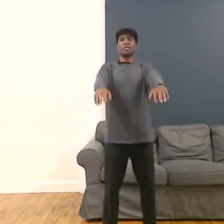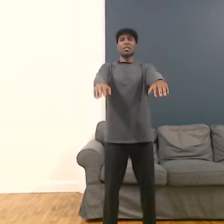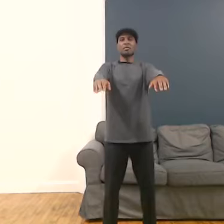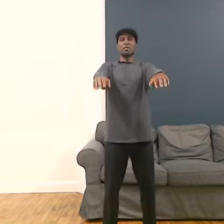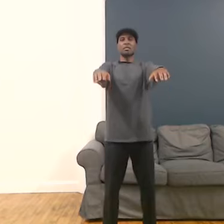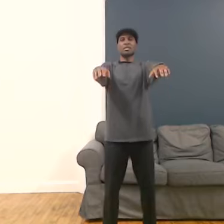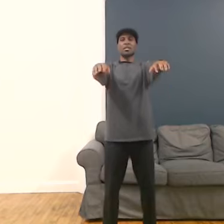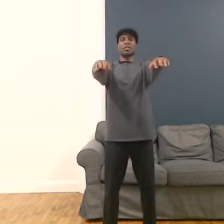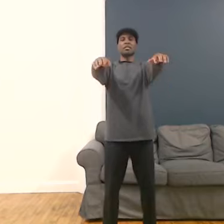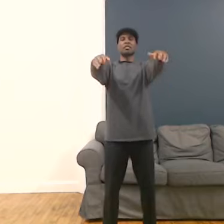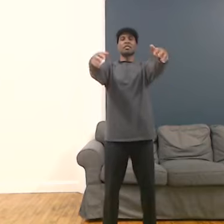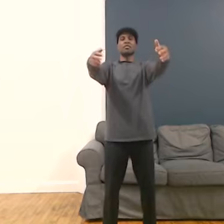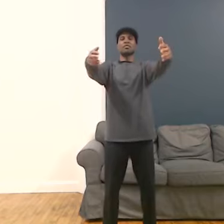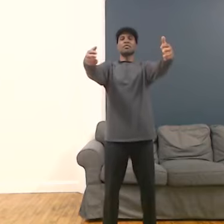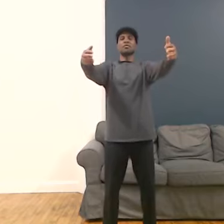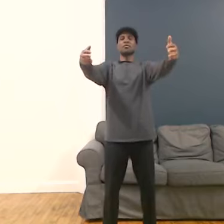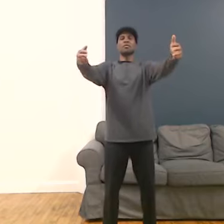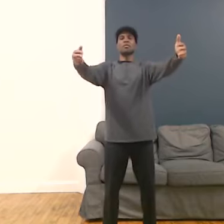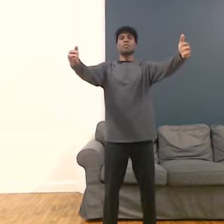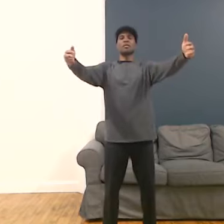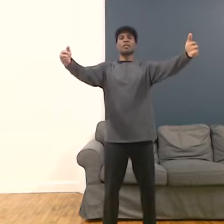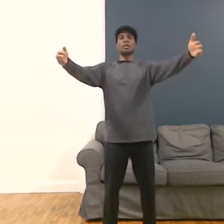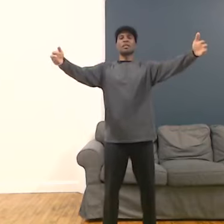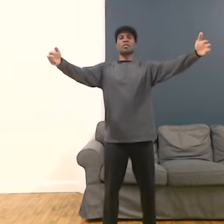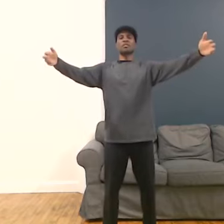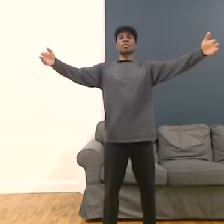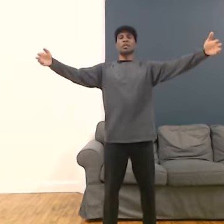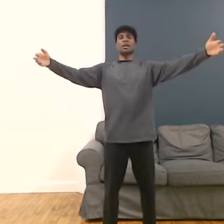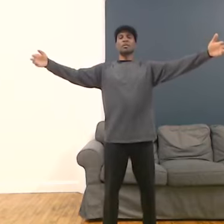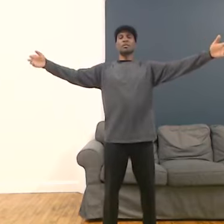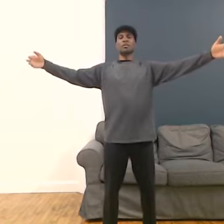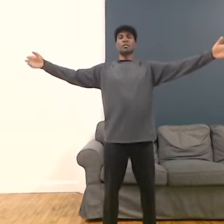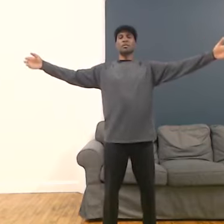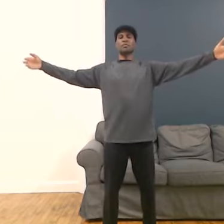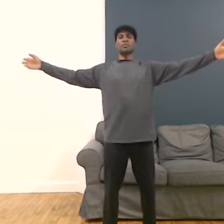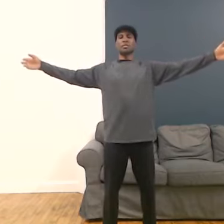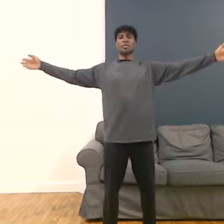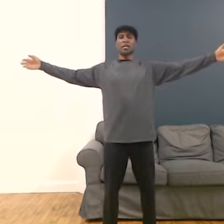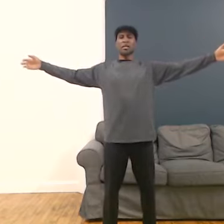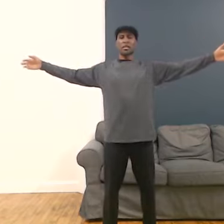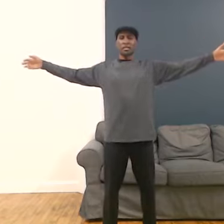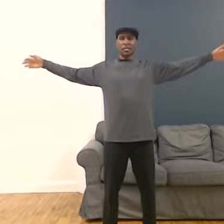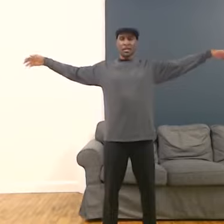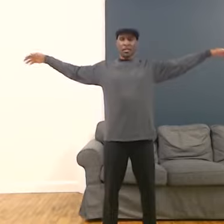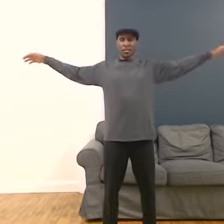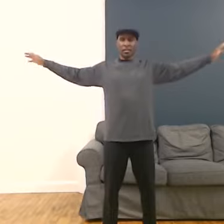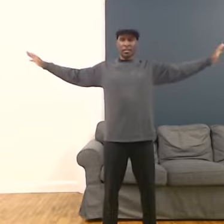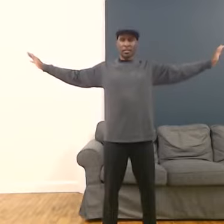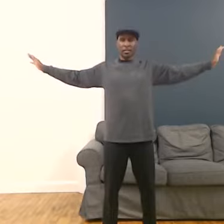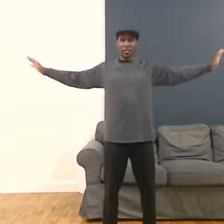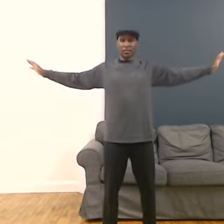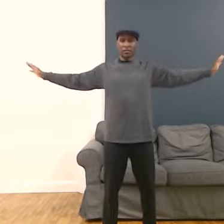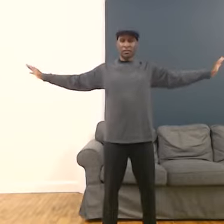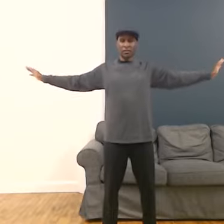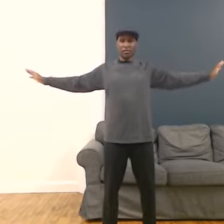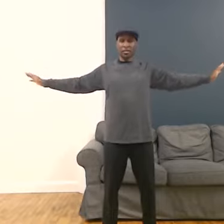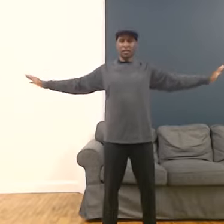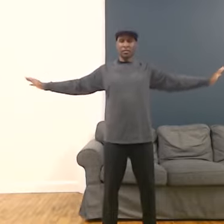Up to chest height. Continue to open the hands. Out and apart. To the side. Exhale. of hands to slow down.